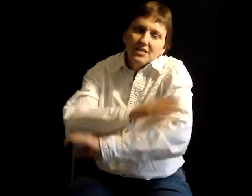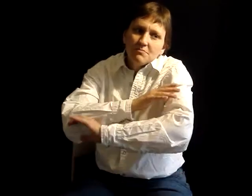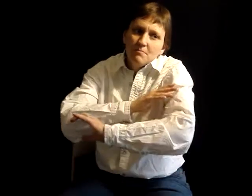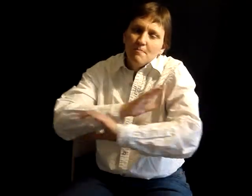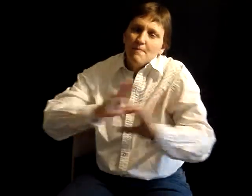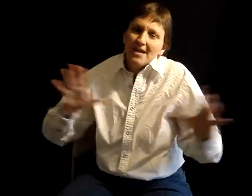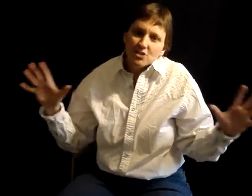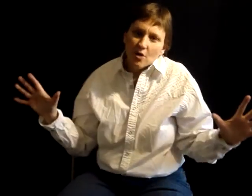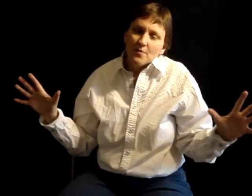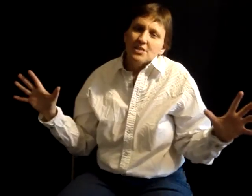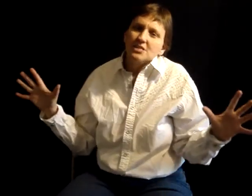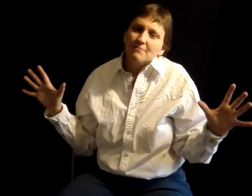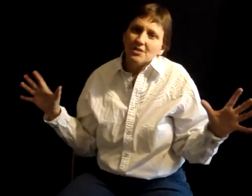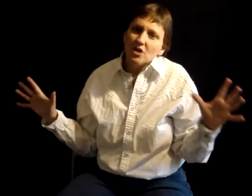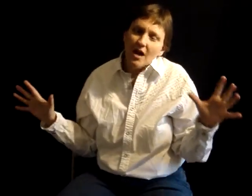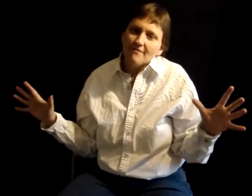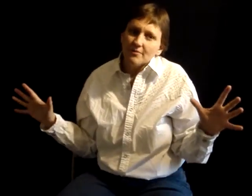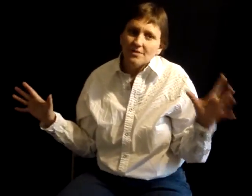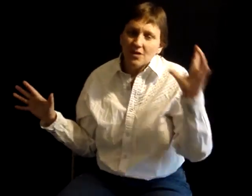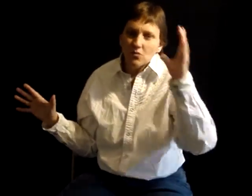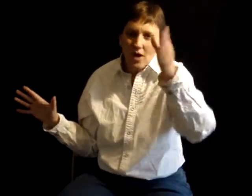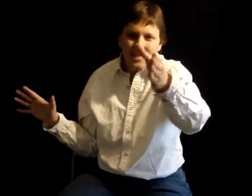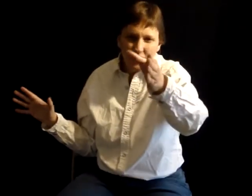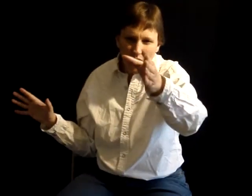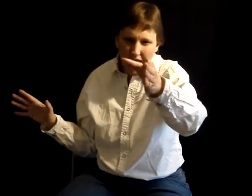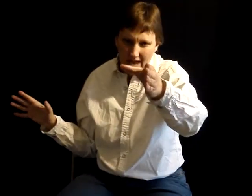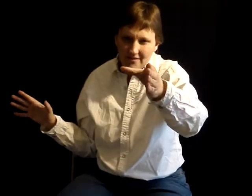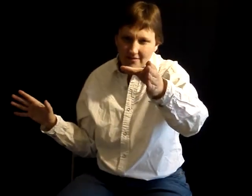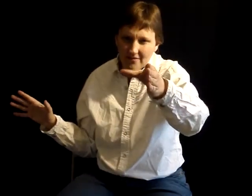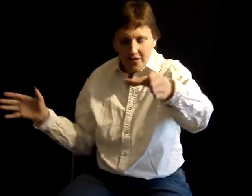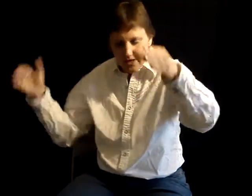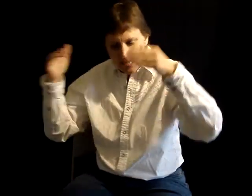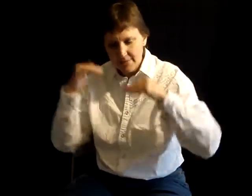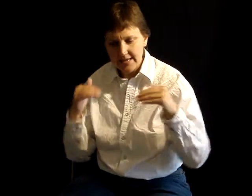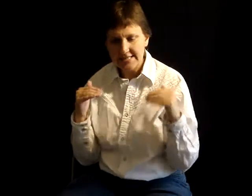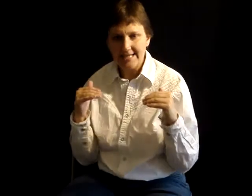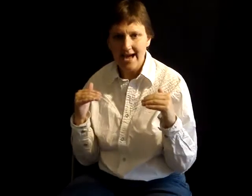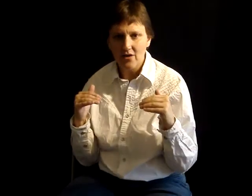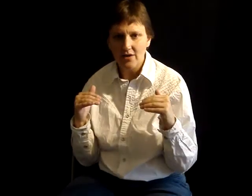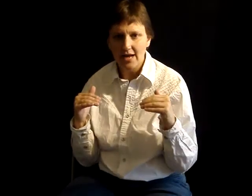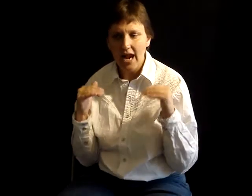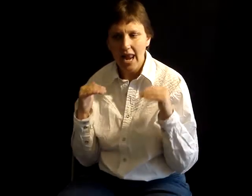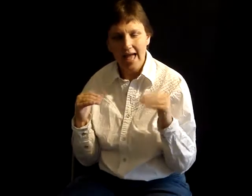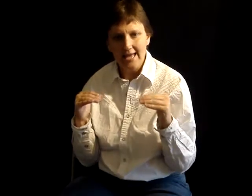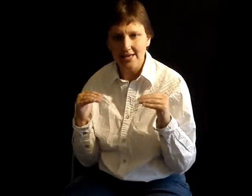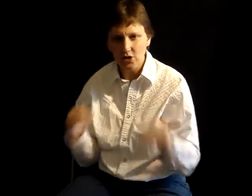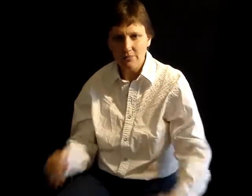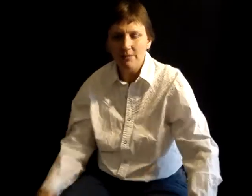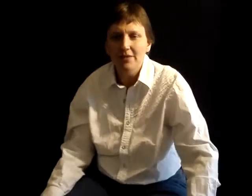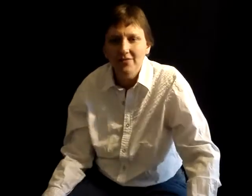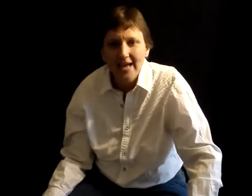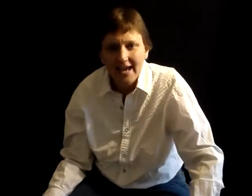these major corporations and major law firms that are running your life, that are keeping us down, and lying, and hurting people every day,